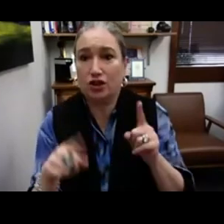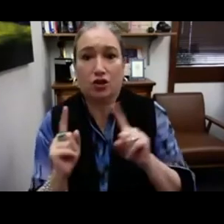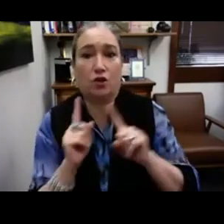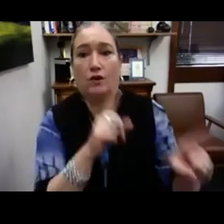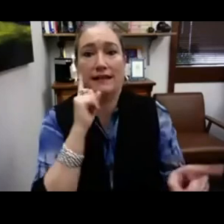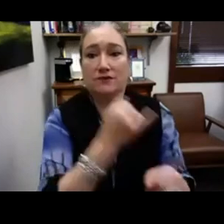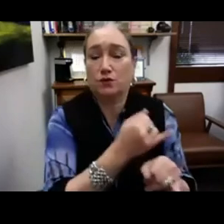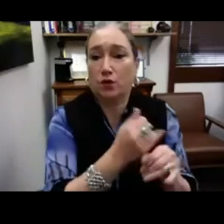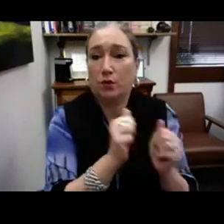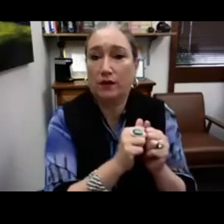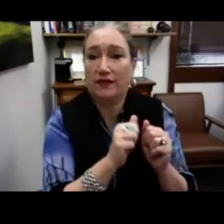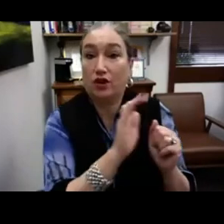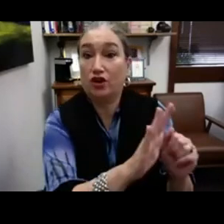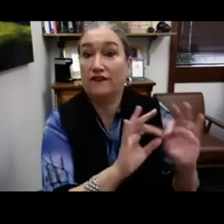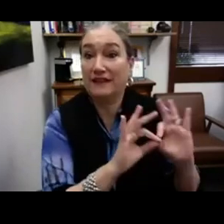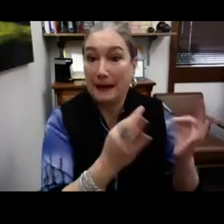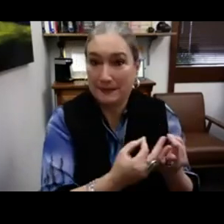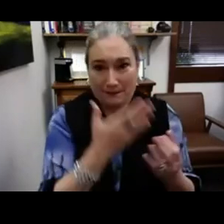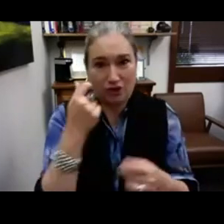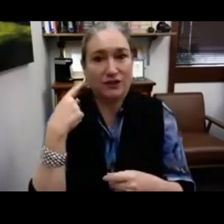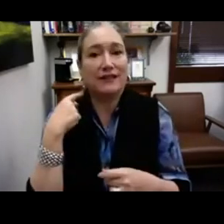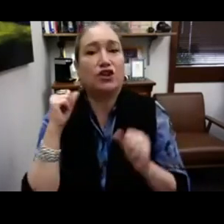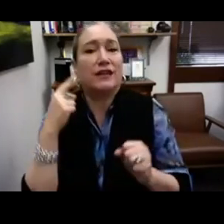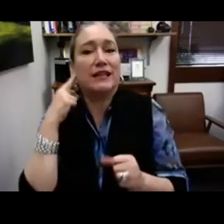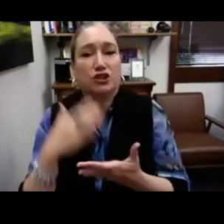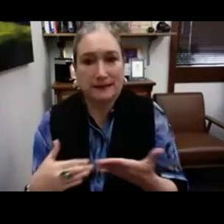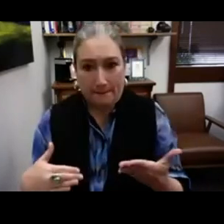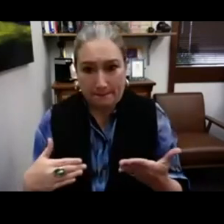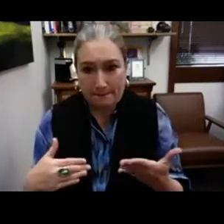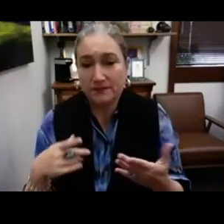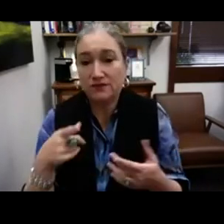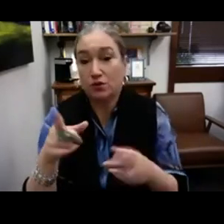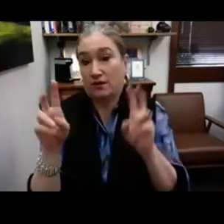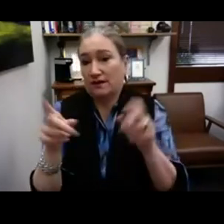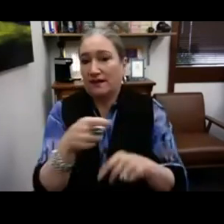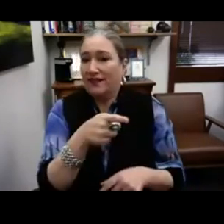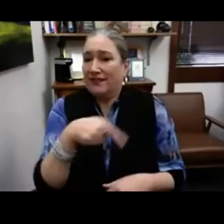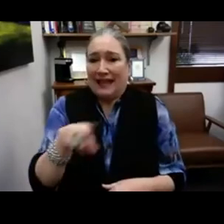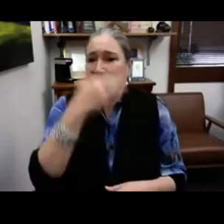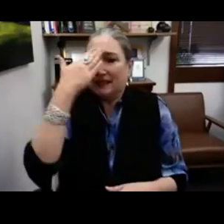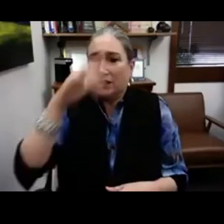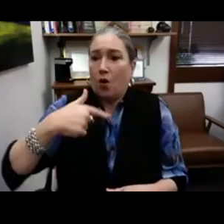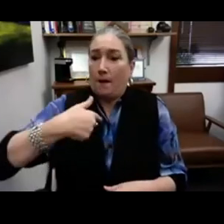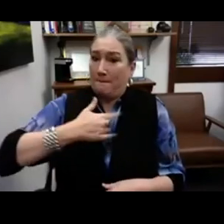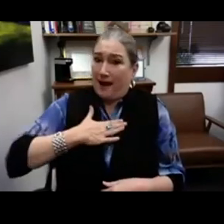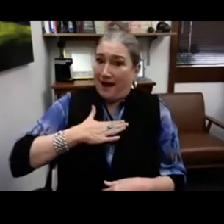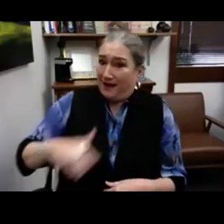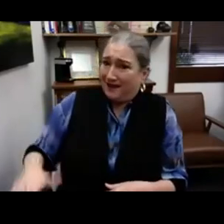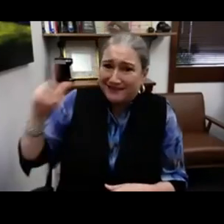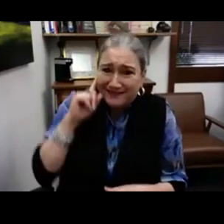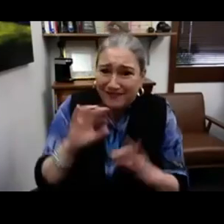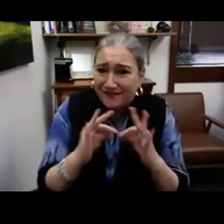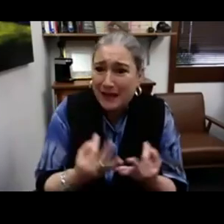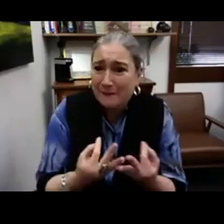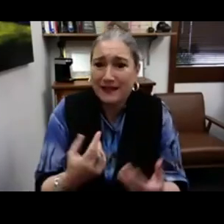were frustrated because they came from a deaf family and they couldn't go to the deaf school where her family was from because she had some residual